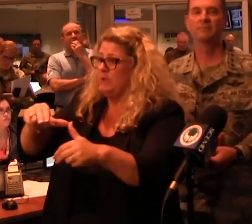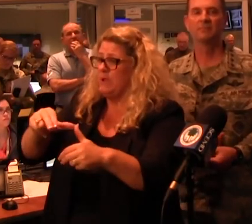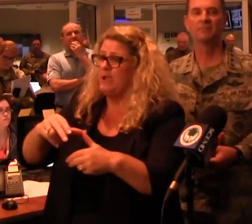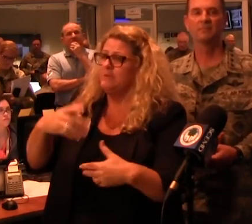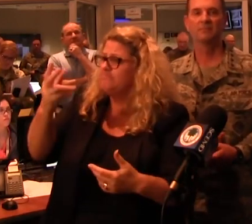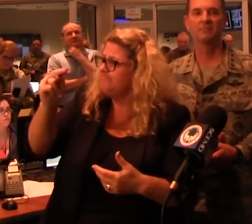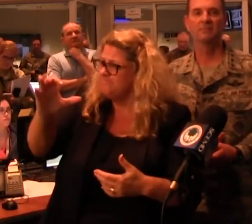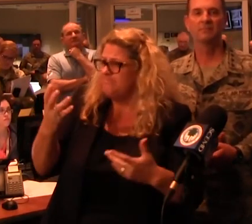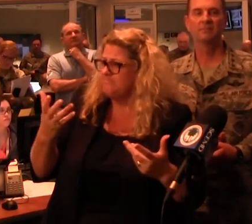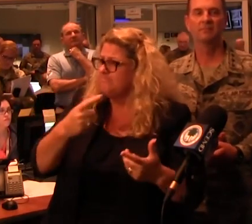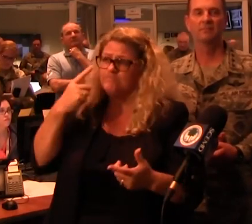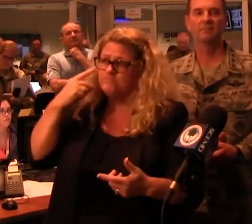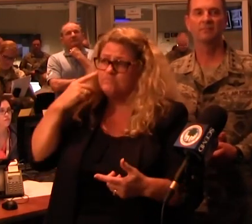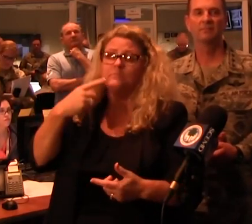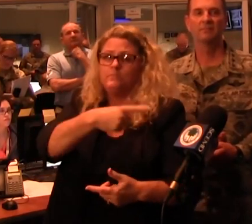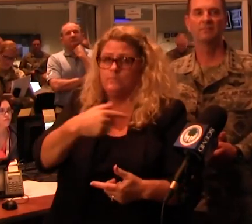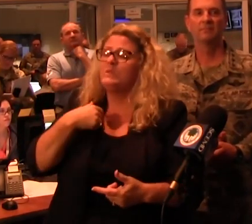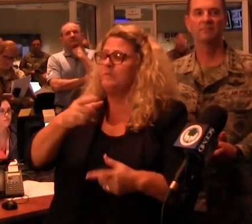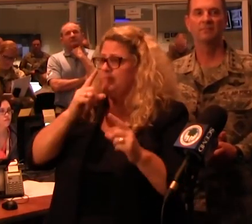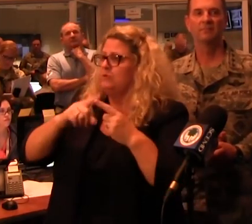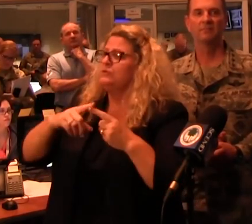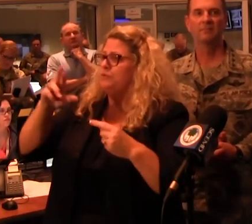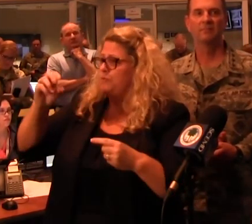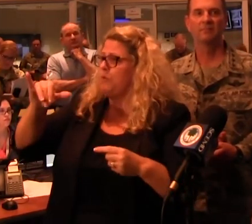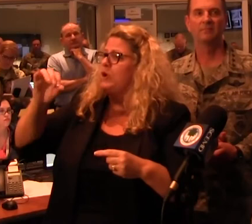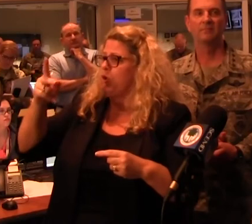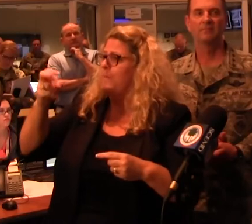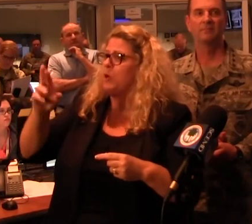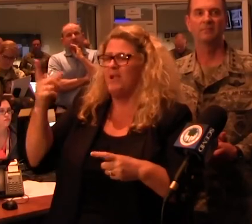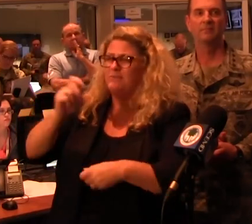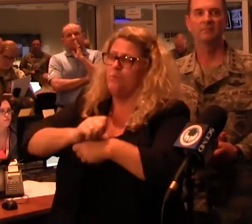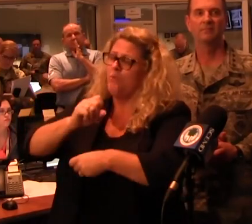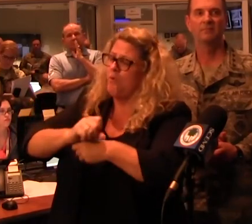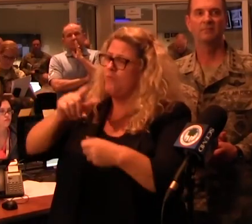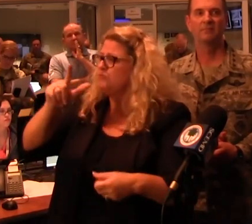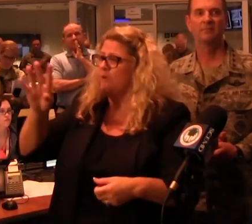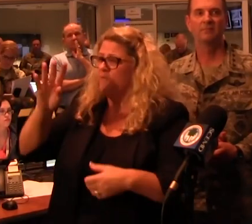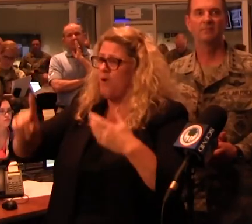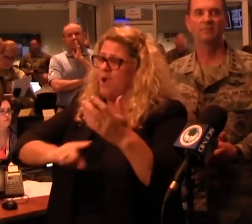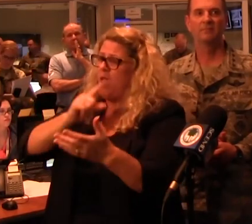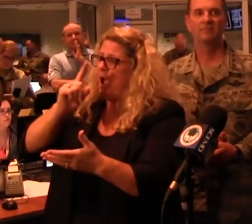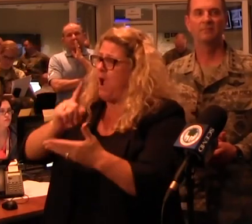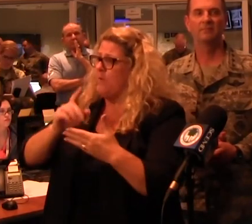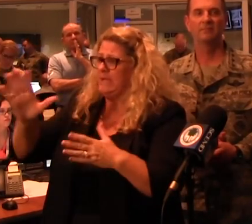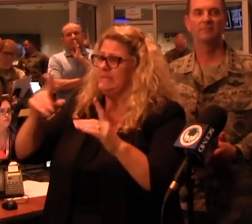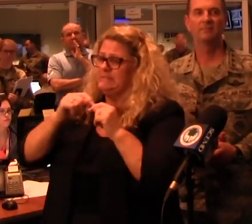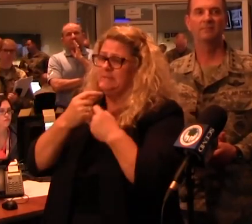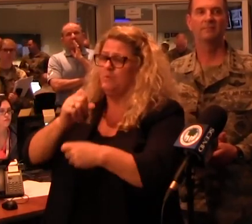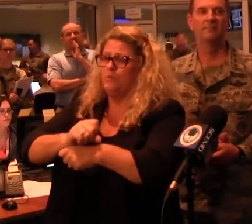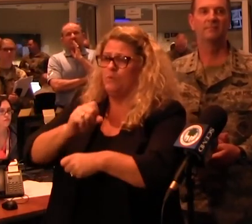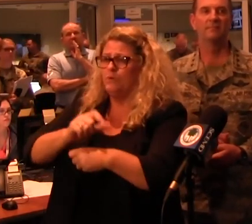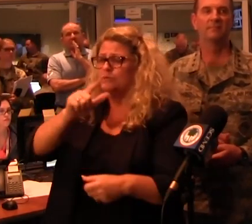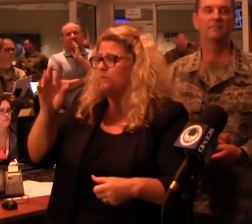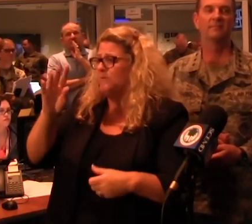We've been in communication. Roy Cooper is working around the clock as his team. We're doing the same things here that